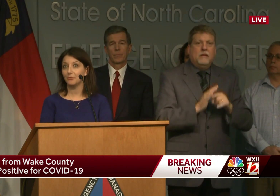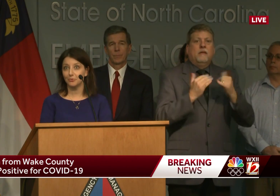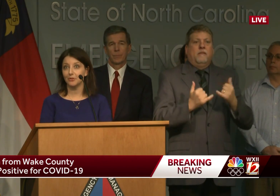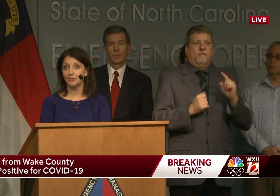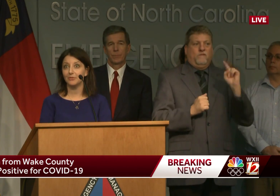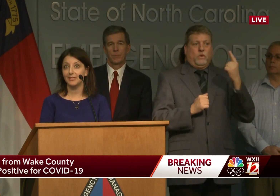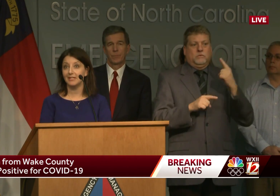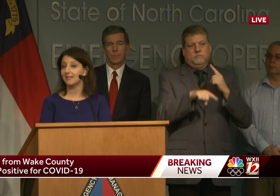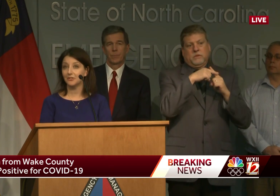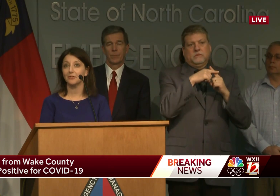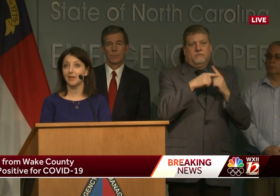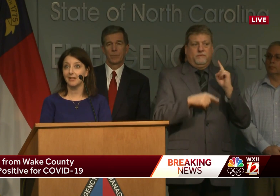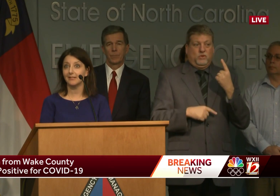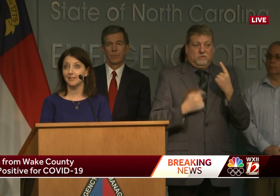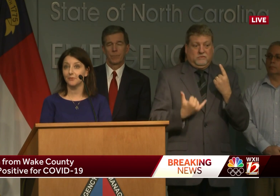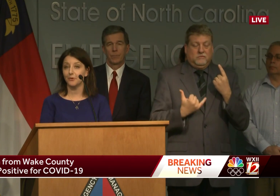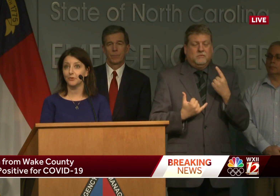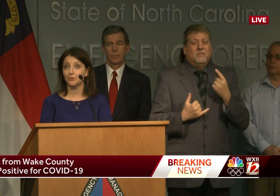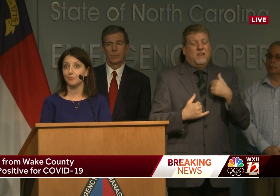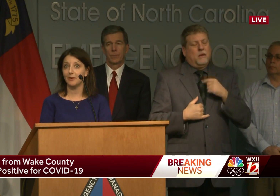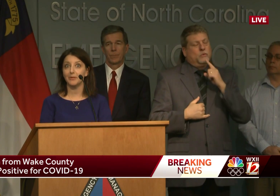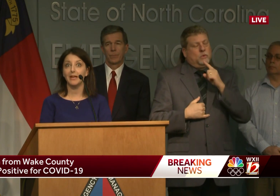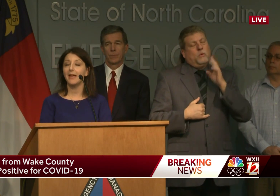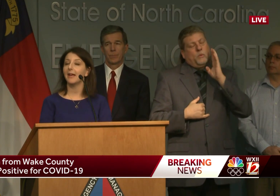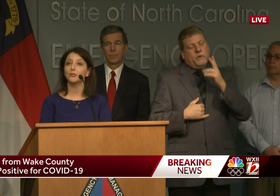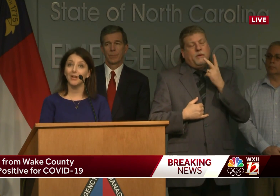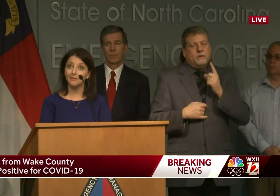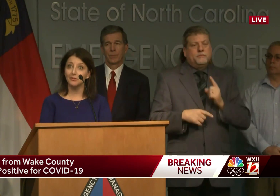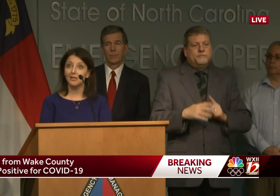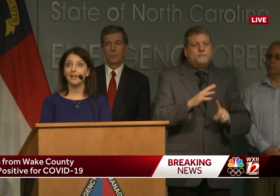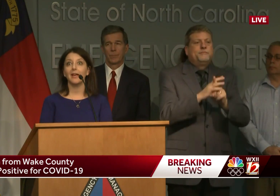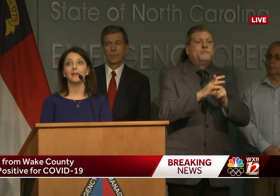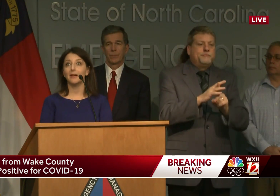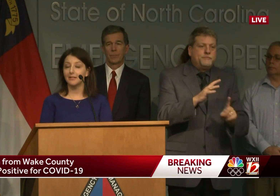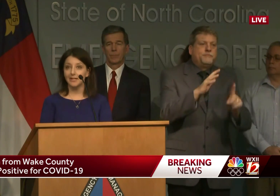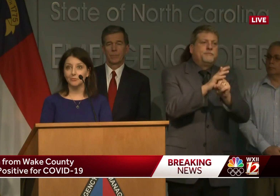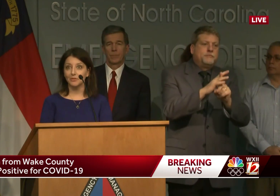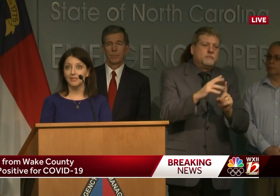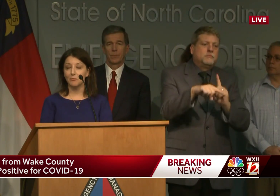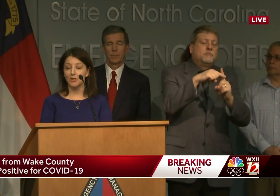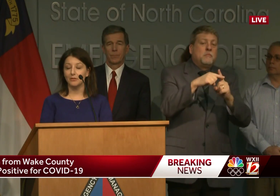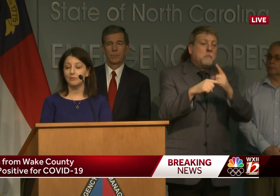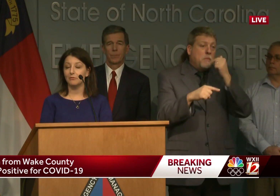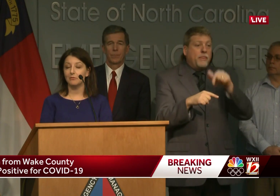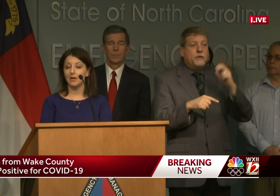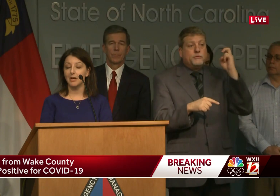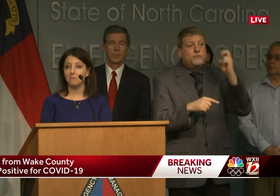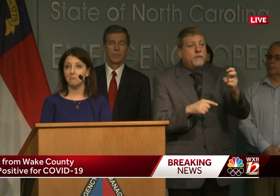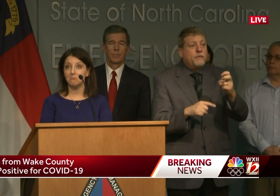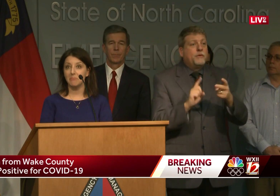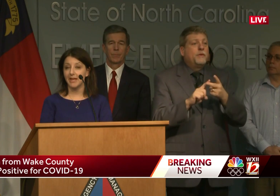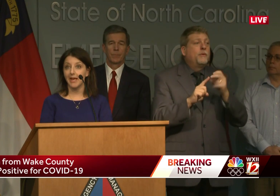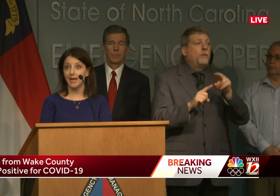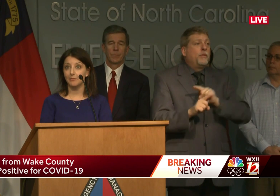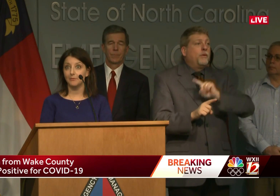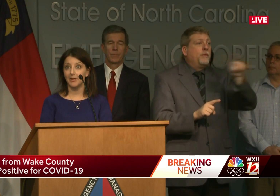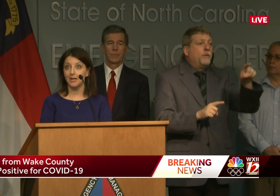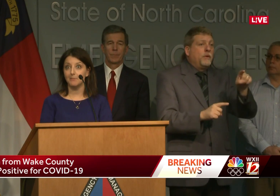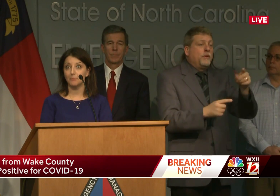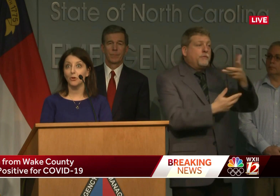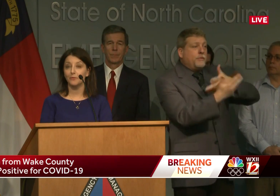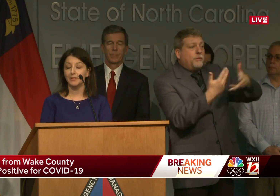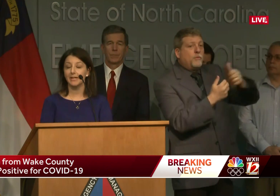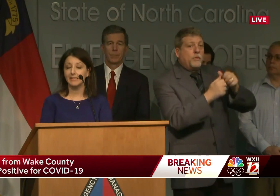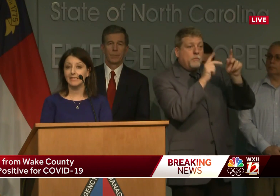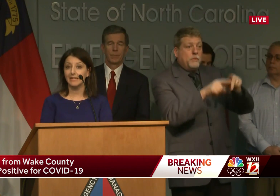continue, I'm sure, to see additional cases of folks who maybe had travel, had contact with someone who may have